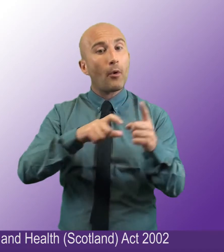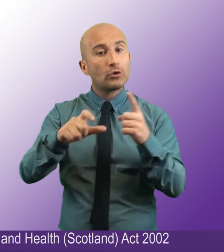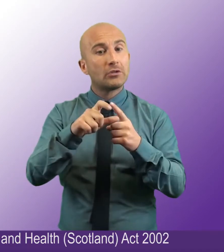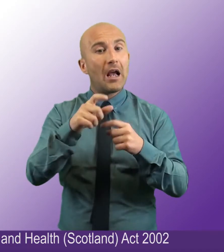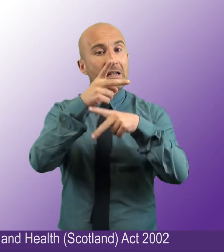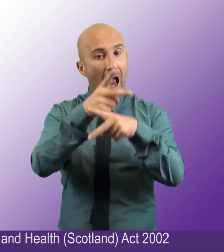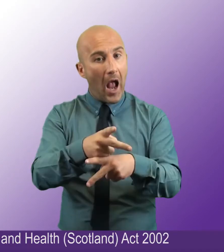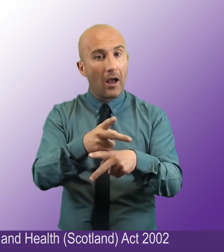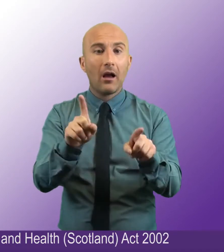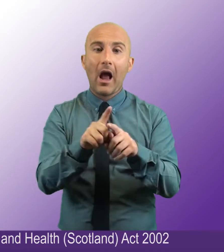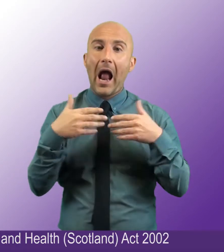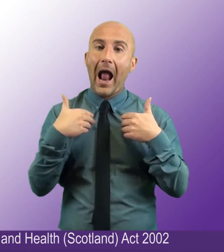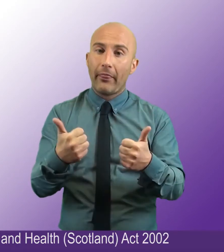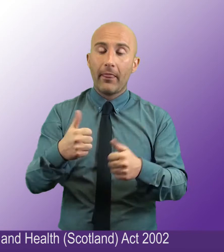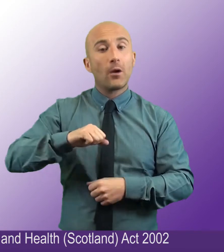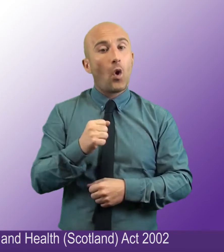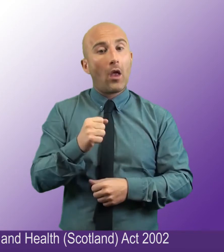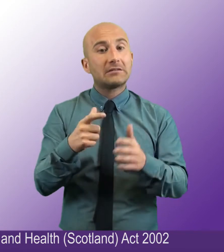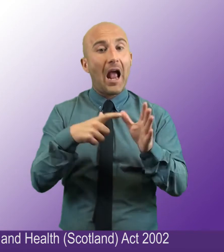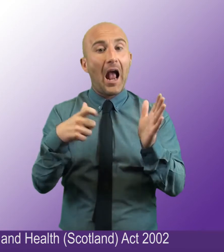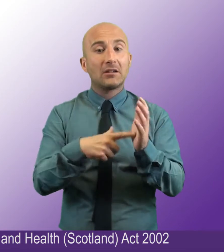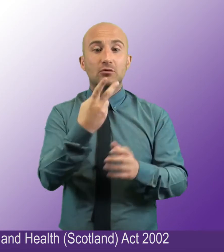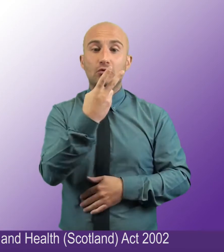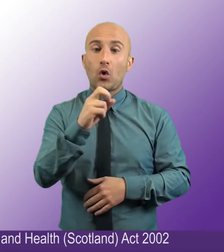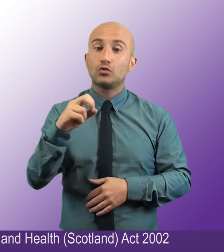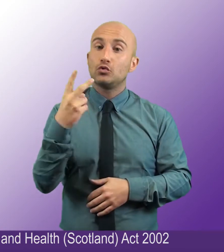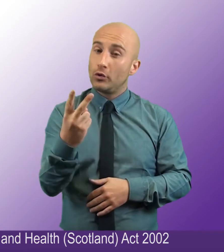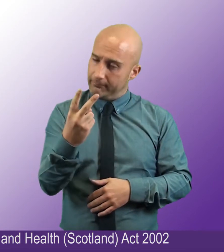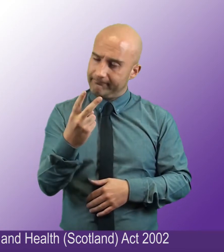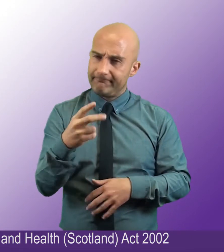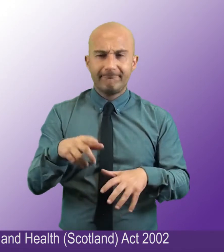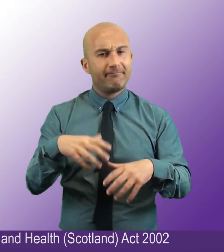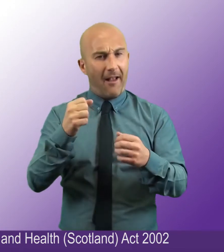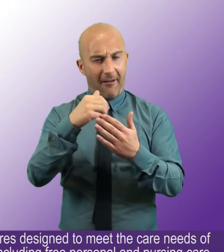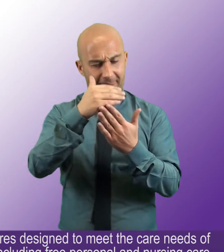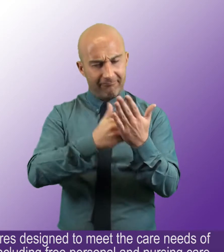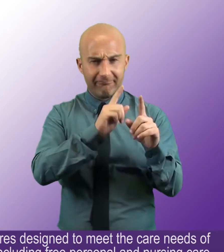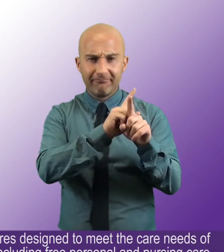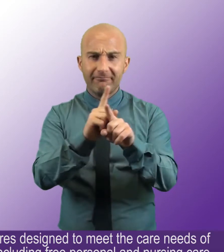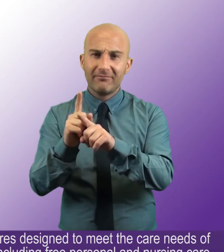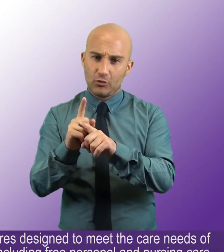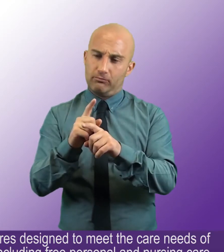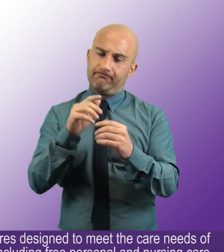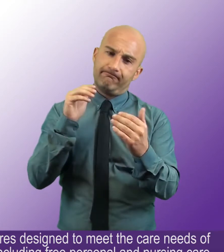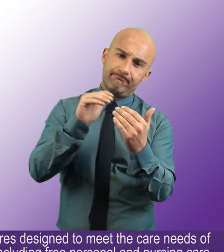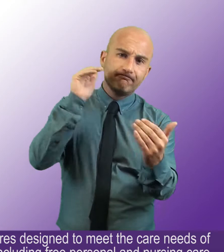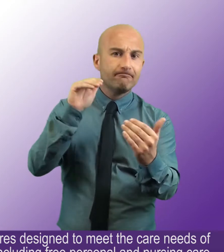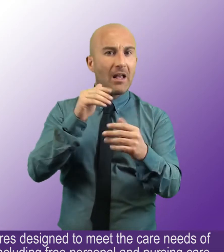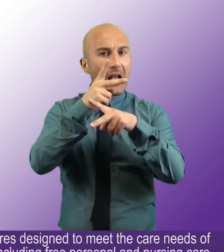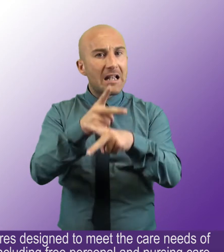The Community Care and Health Scotland Act 2002 introduced a range of measures designed to meet the